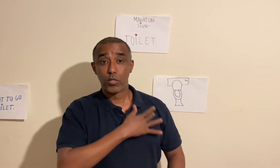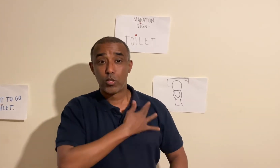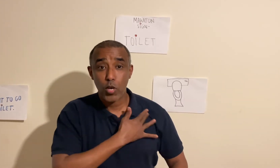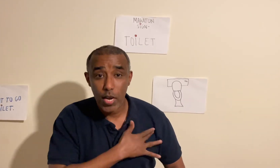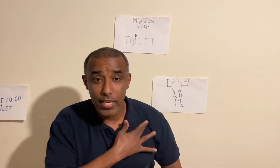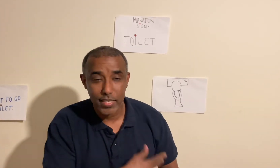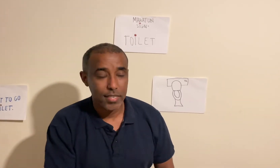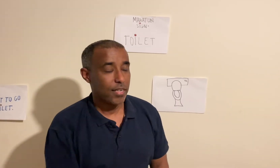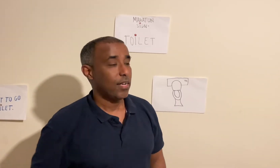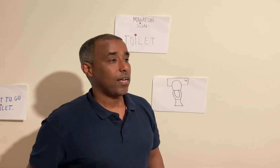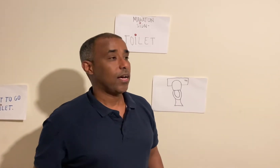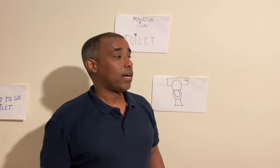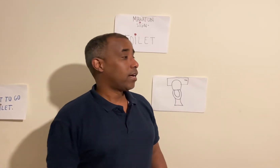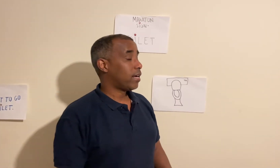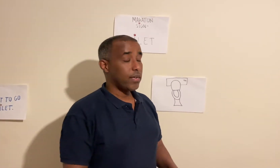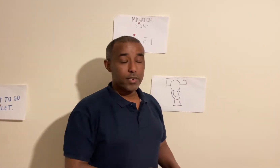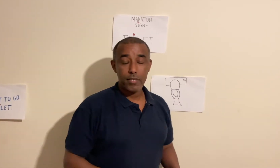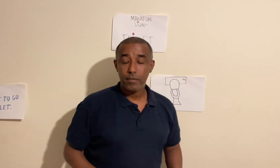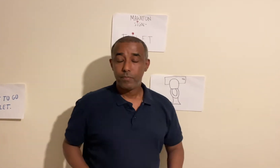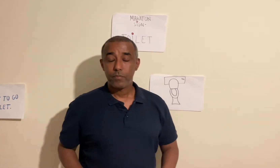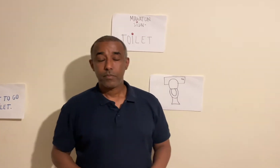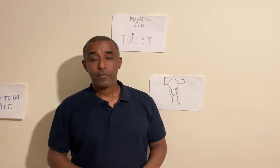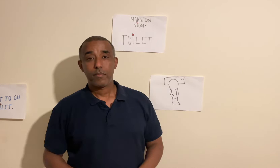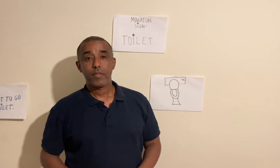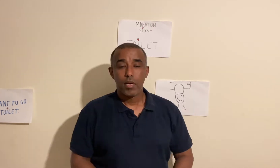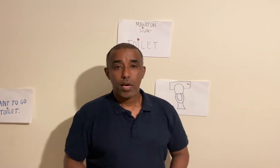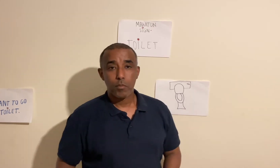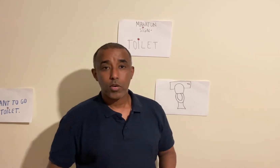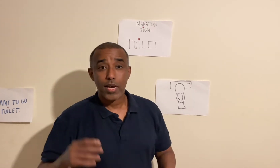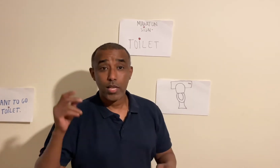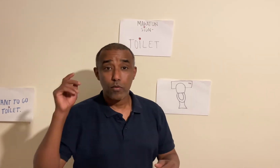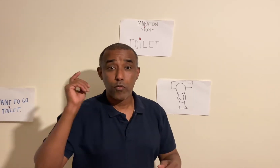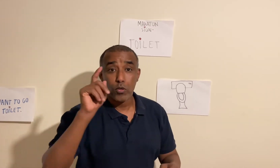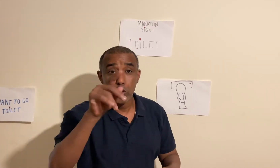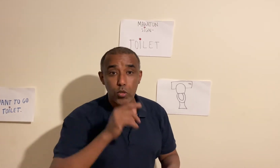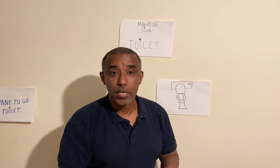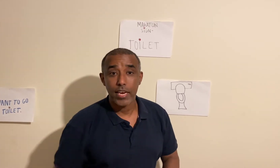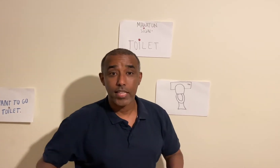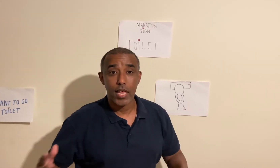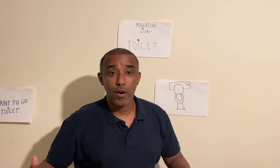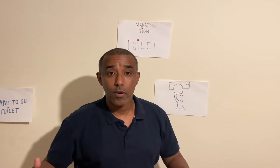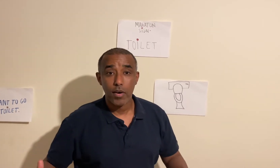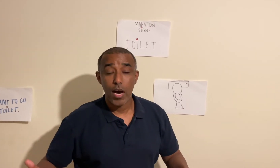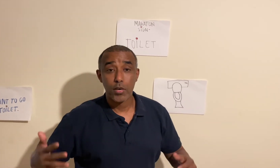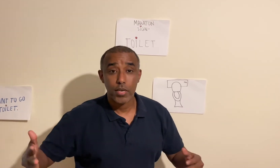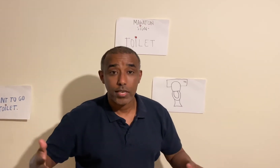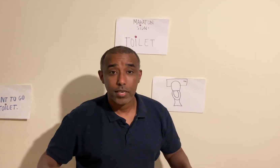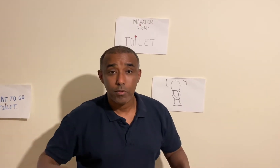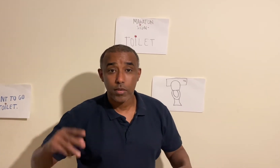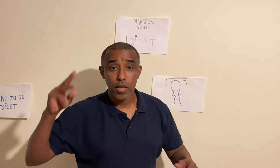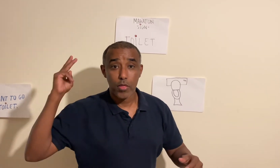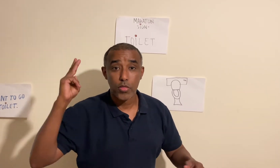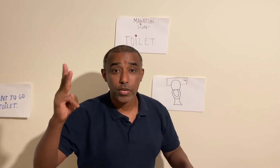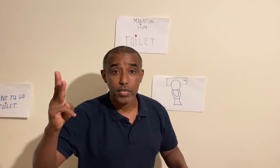Toilet. And I'm going to count for you to sign it now. Are you ready? Come on. Three,